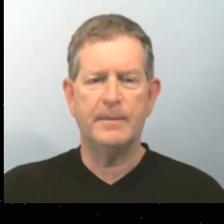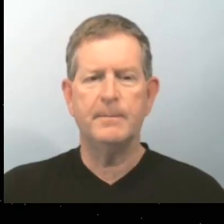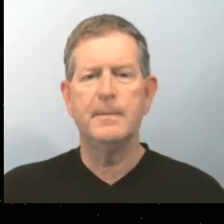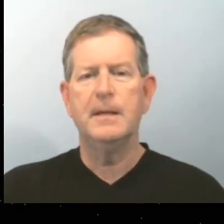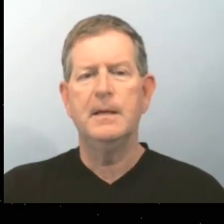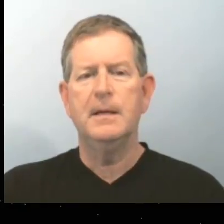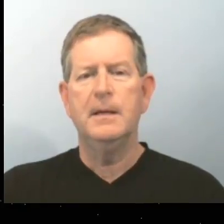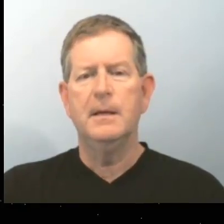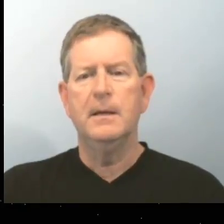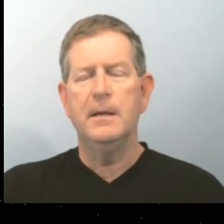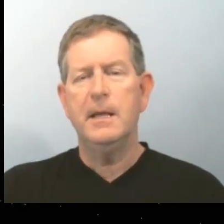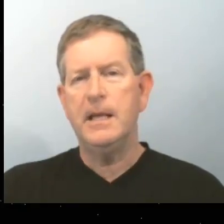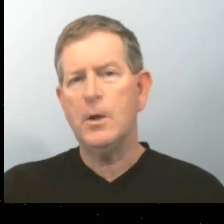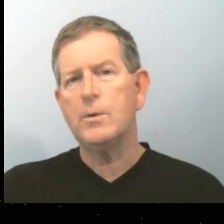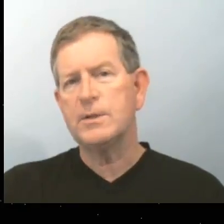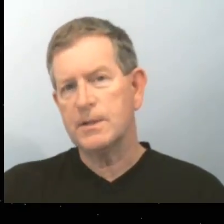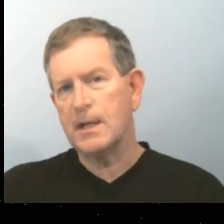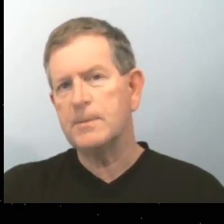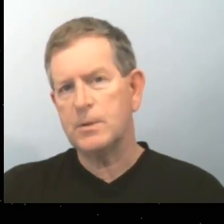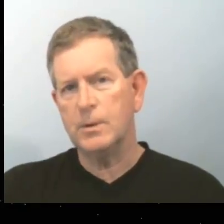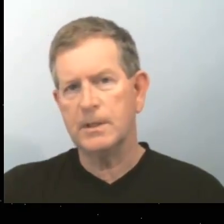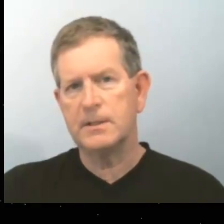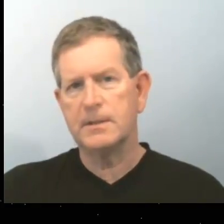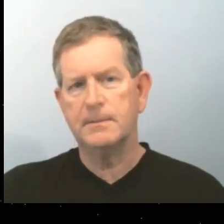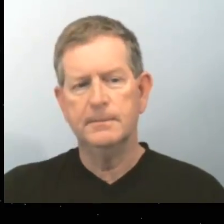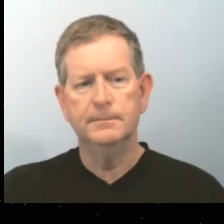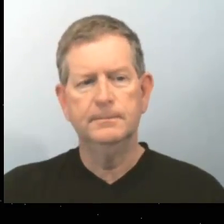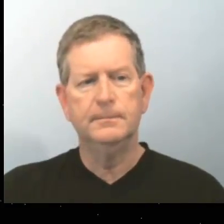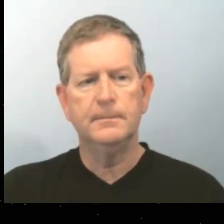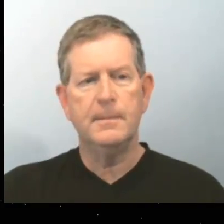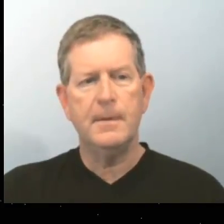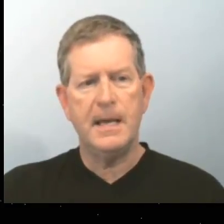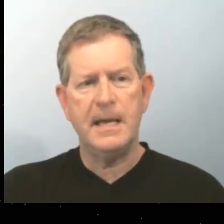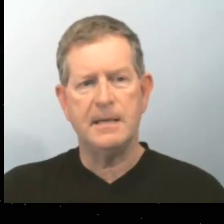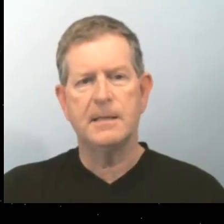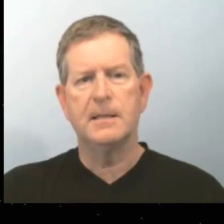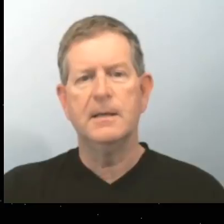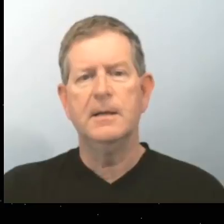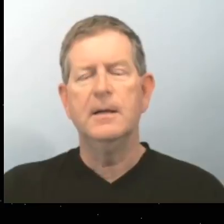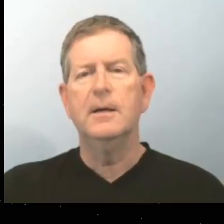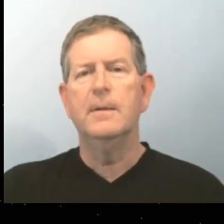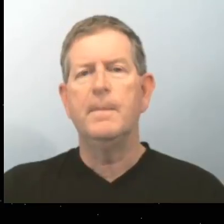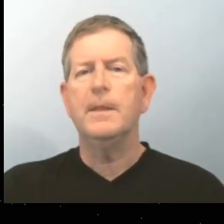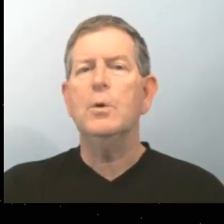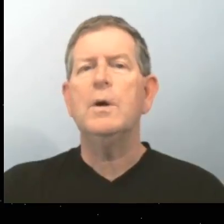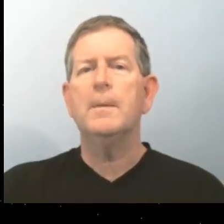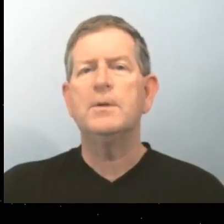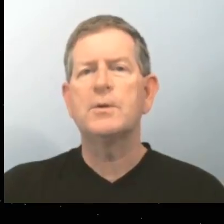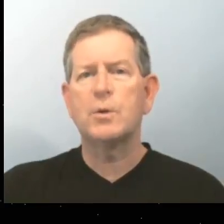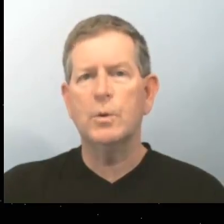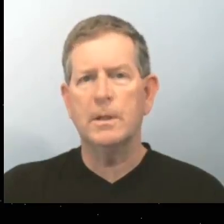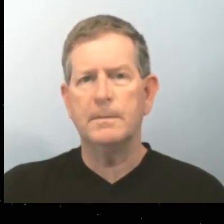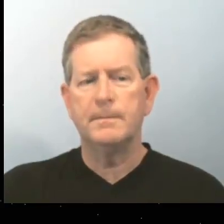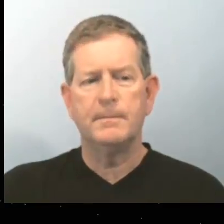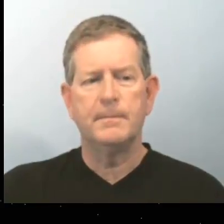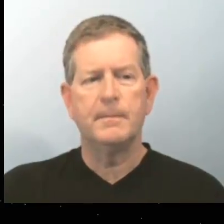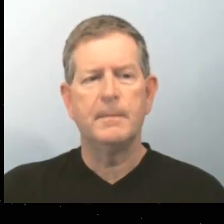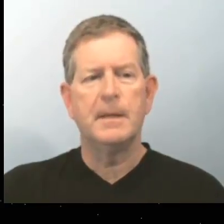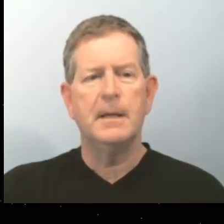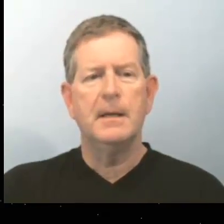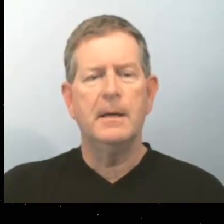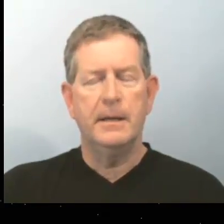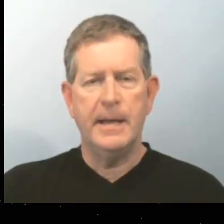Seven. He knows some students. Eight. You come to school.